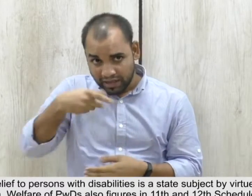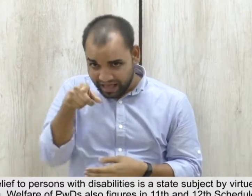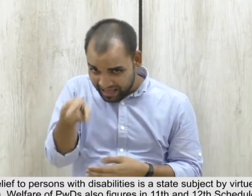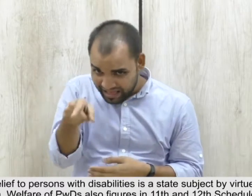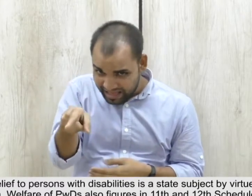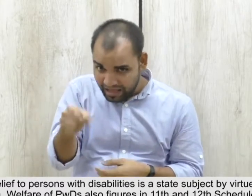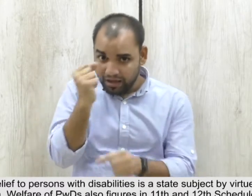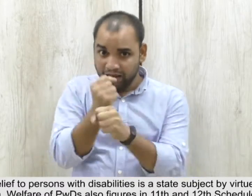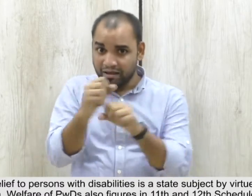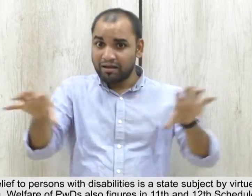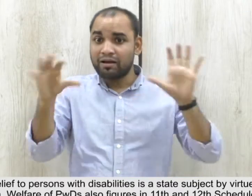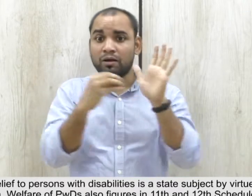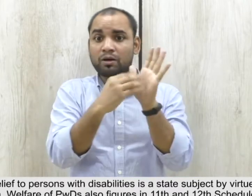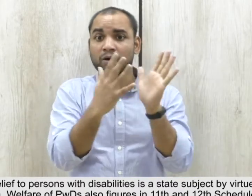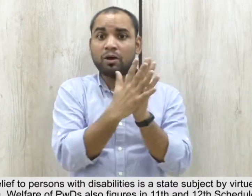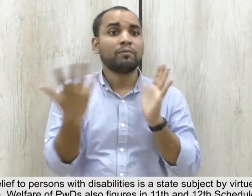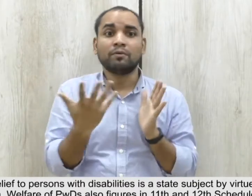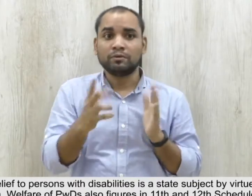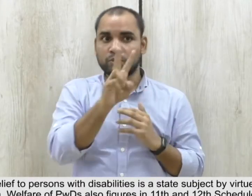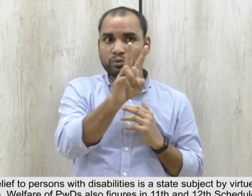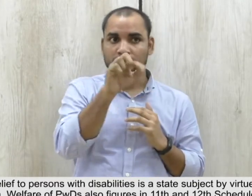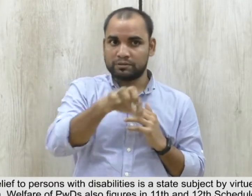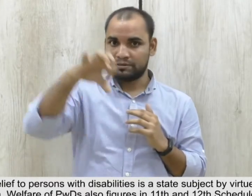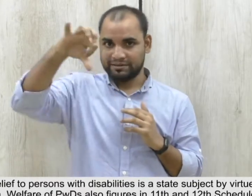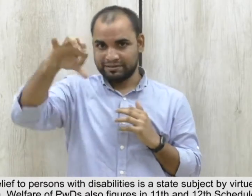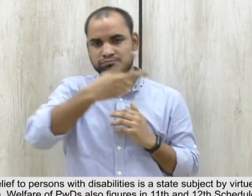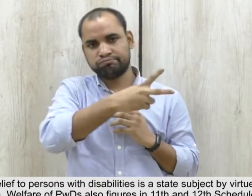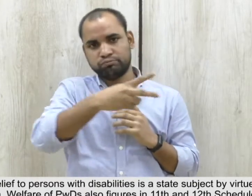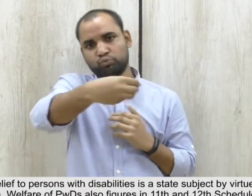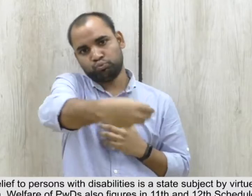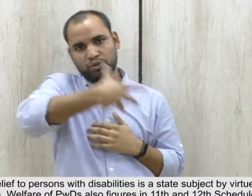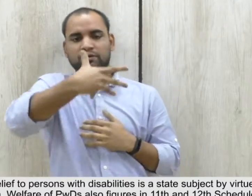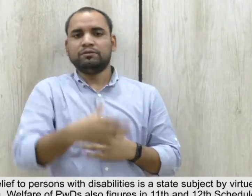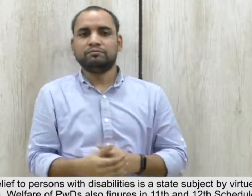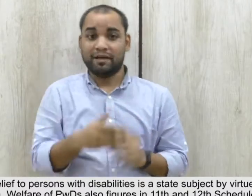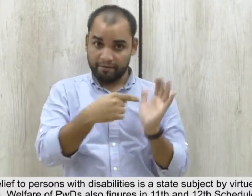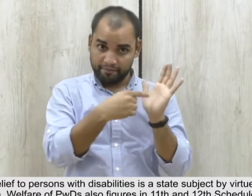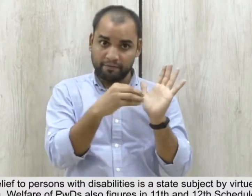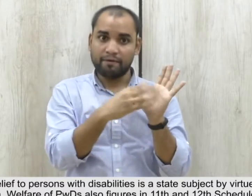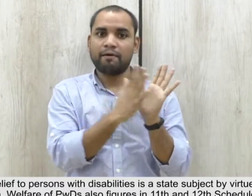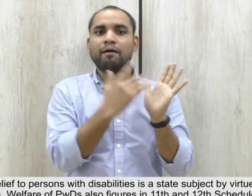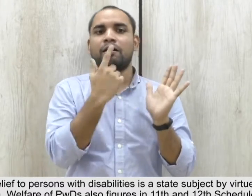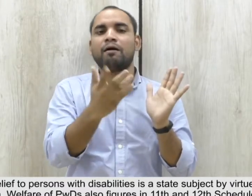3.5. relief to persons with disabilities is a state subject by virtue of Entry 9 of List 2 of the Constitution.